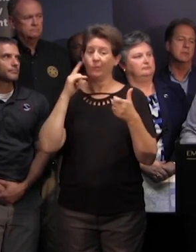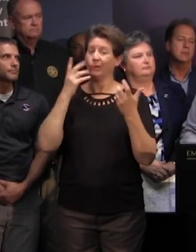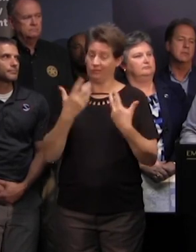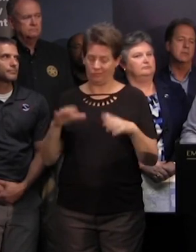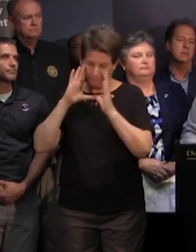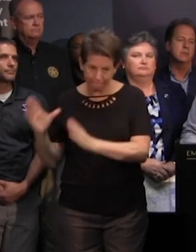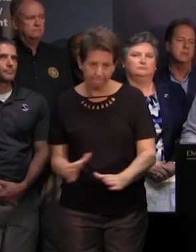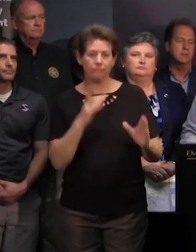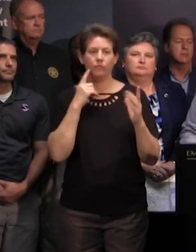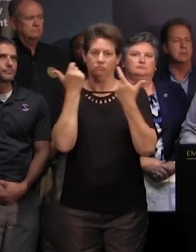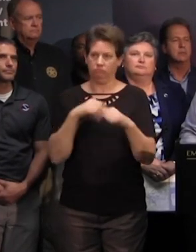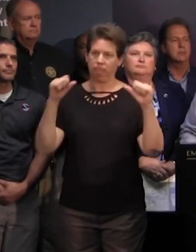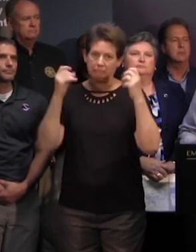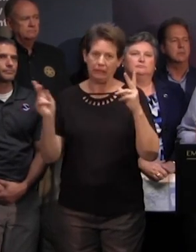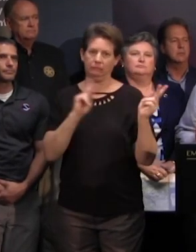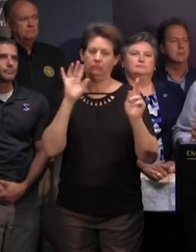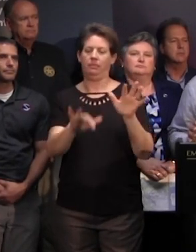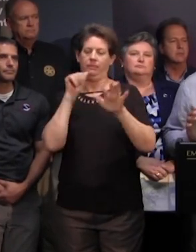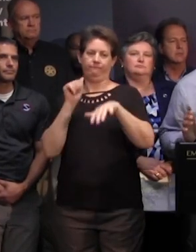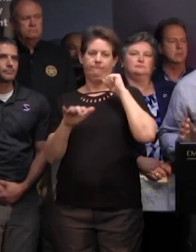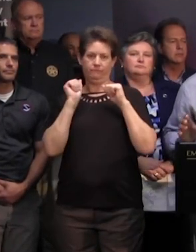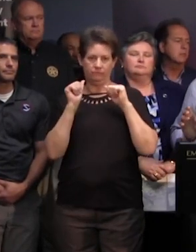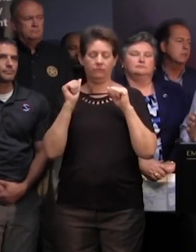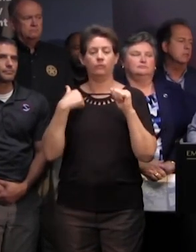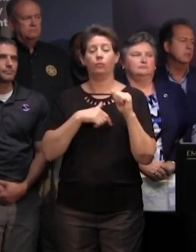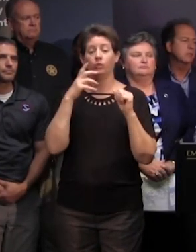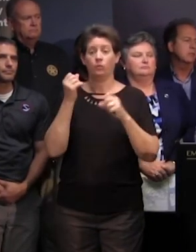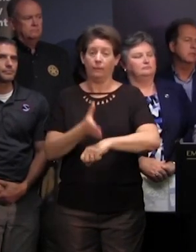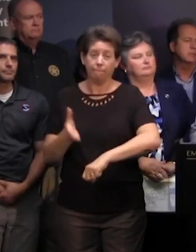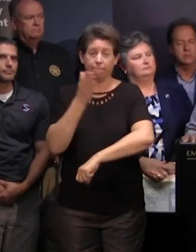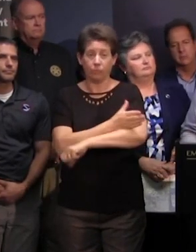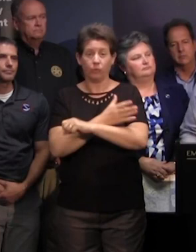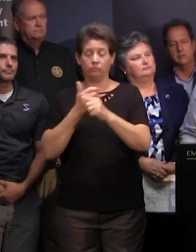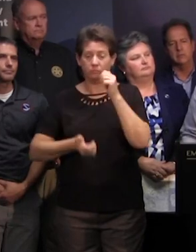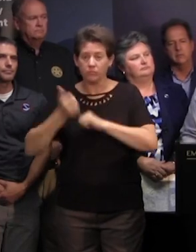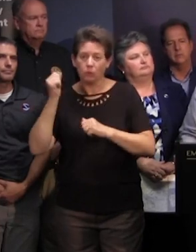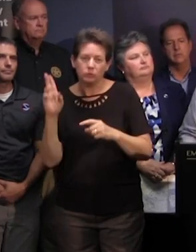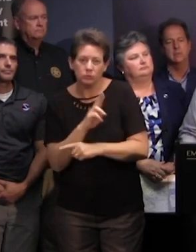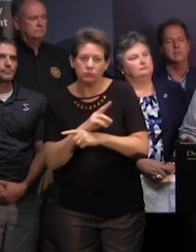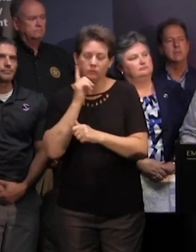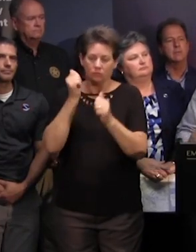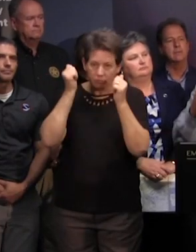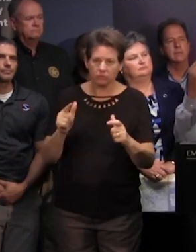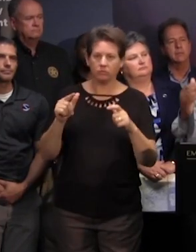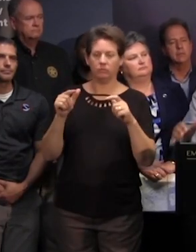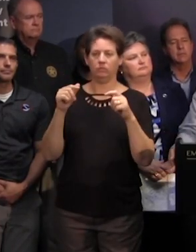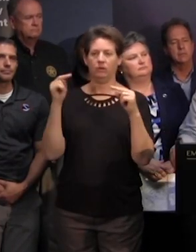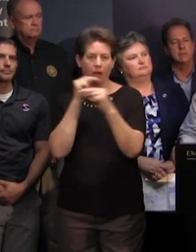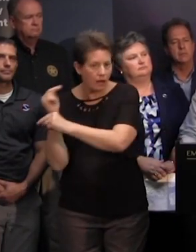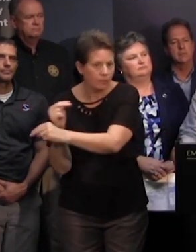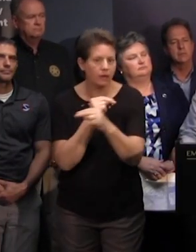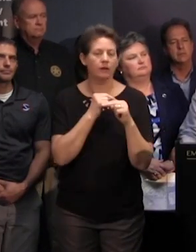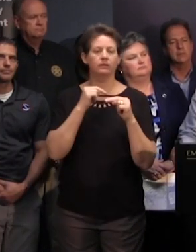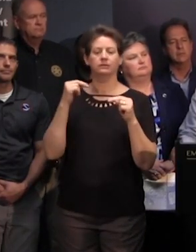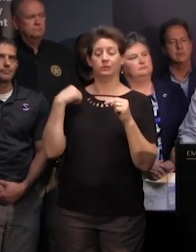large-scale evacuation we want to maximize the use of all lanes we're going to use an operation as i stated